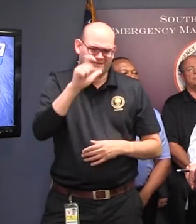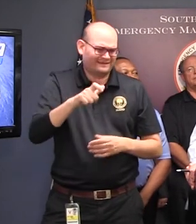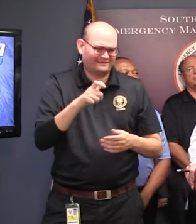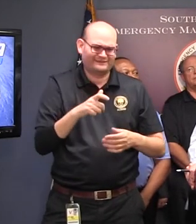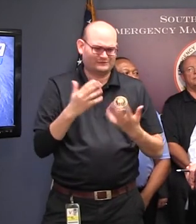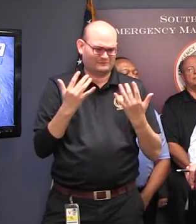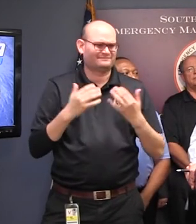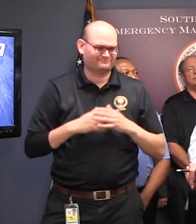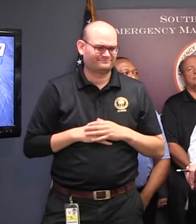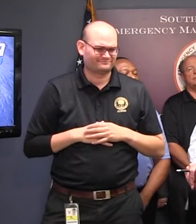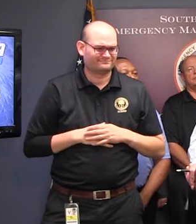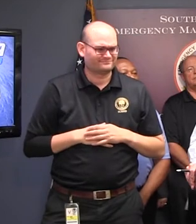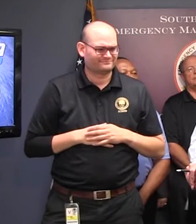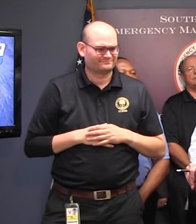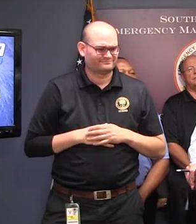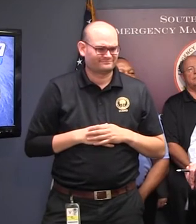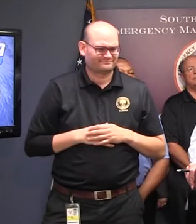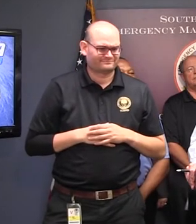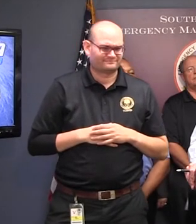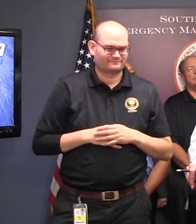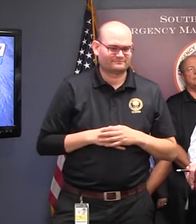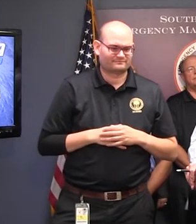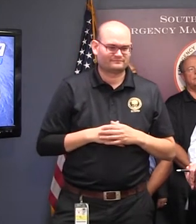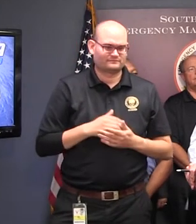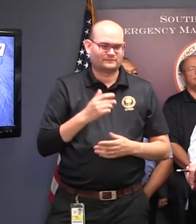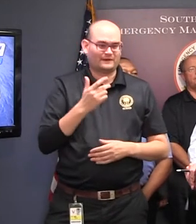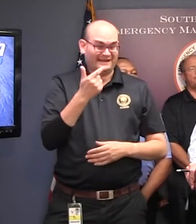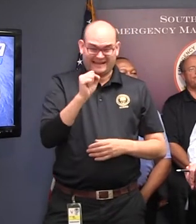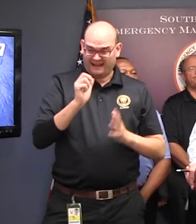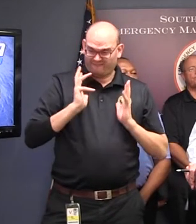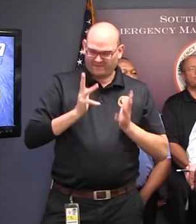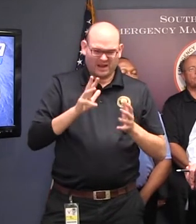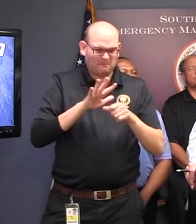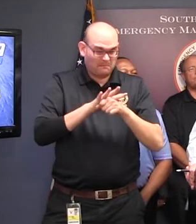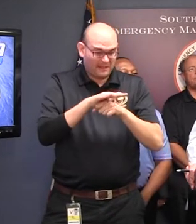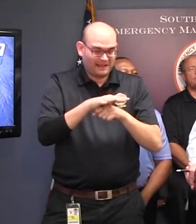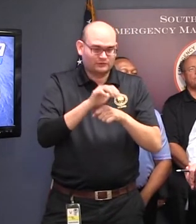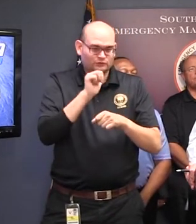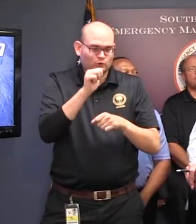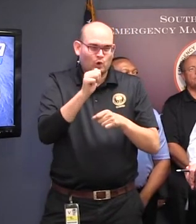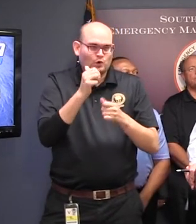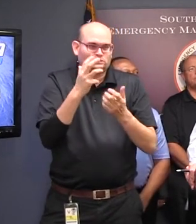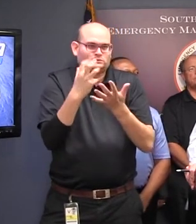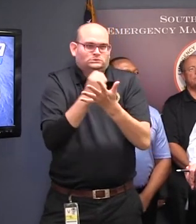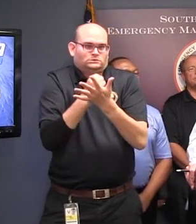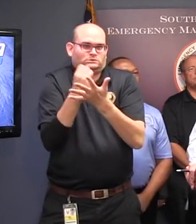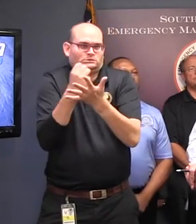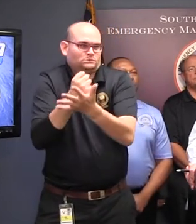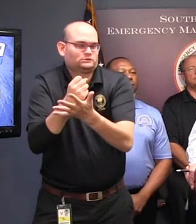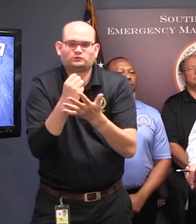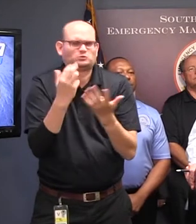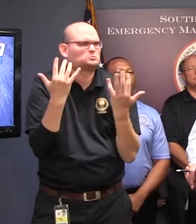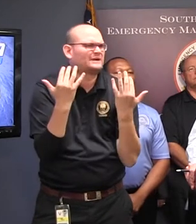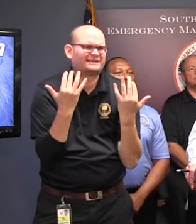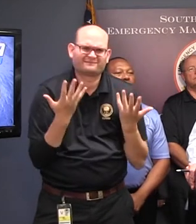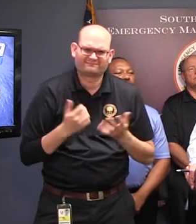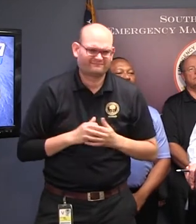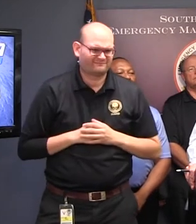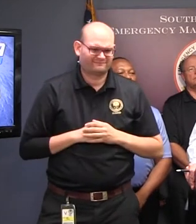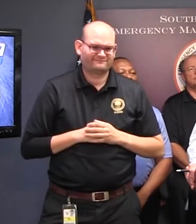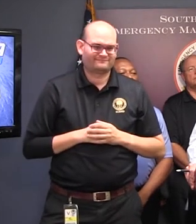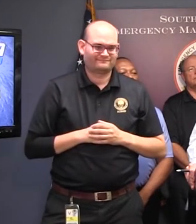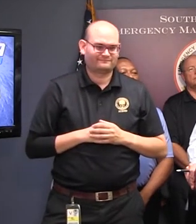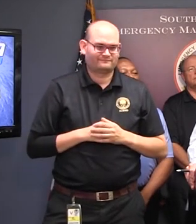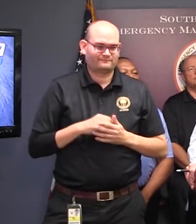Just keep a decent supply of gas in there and it would be alright. And there will be plenty of gas for those people coming through that will need to gas